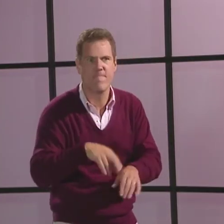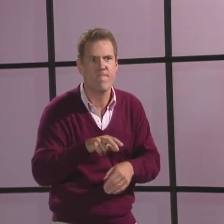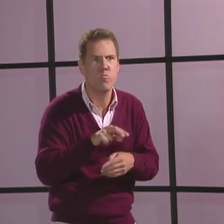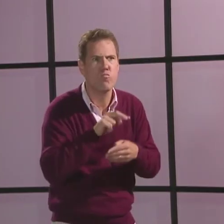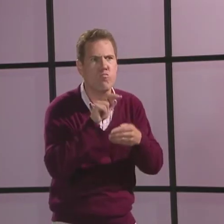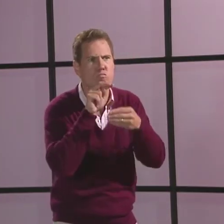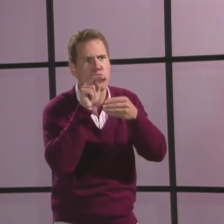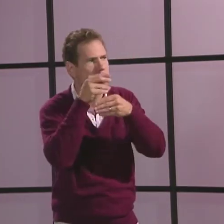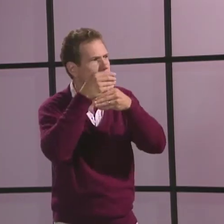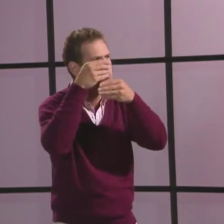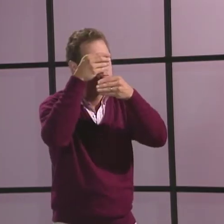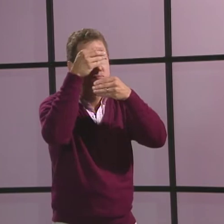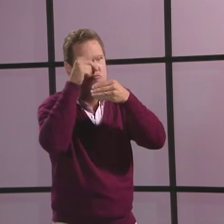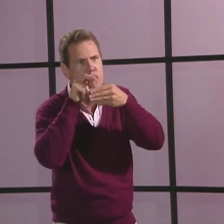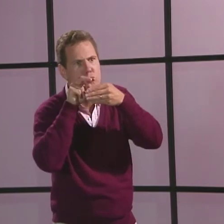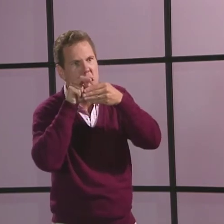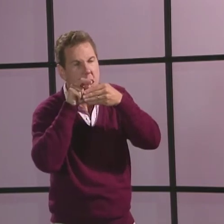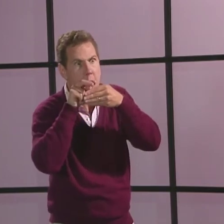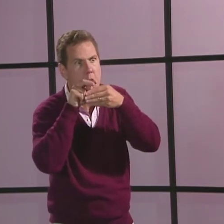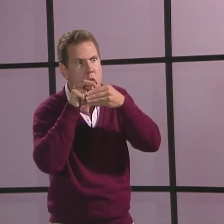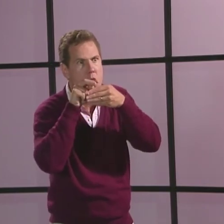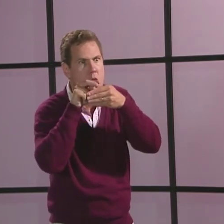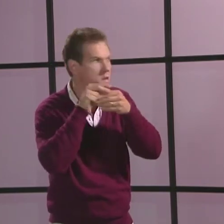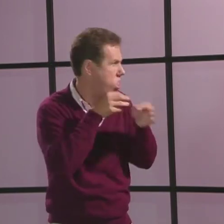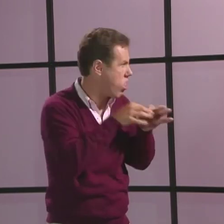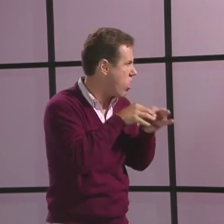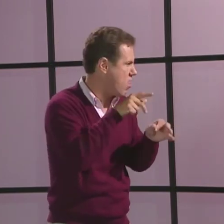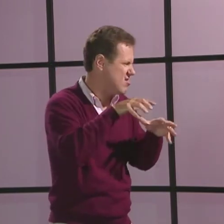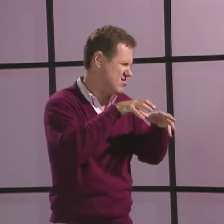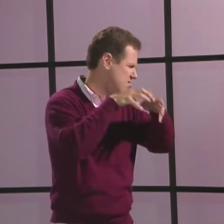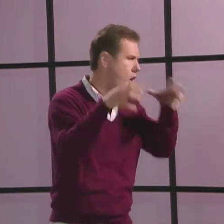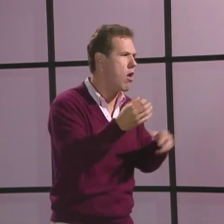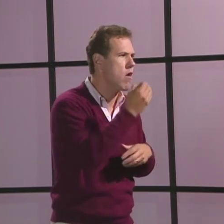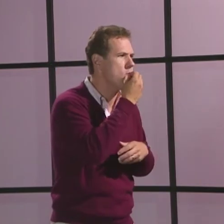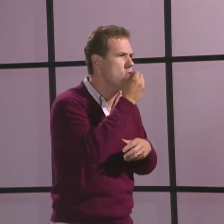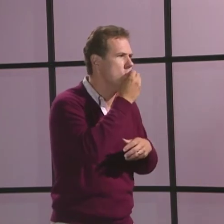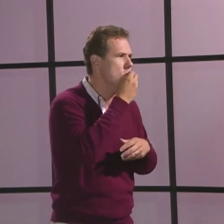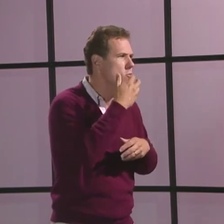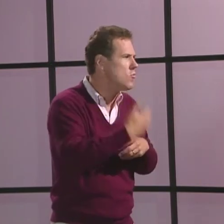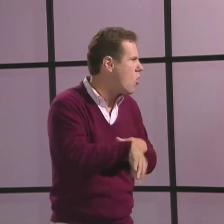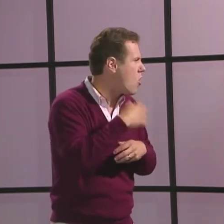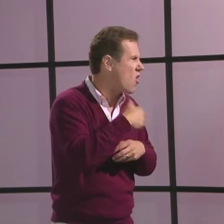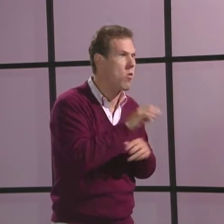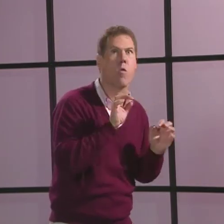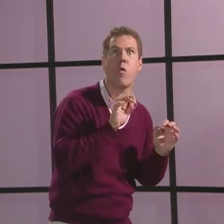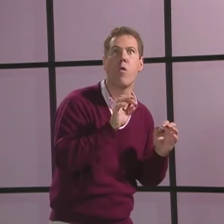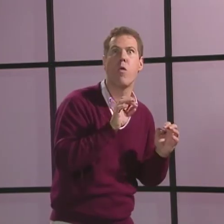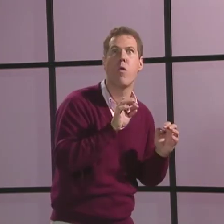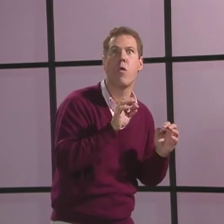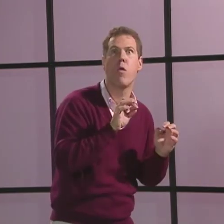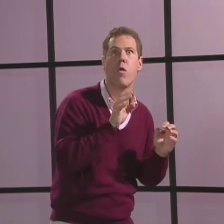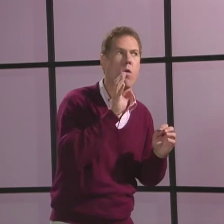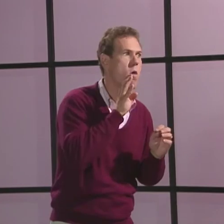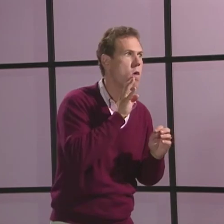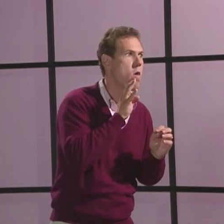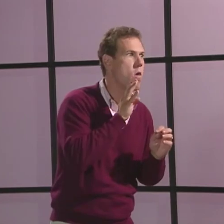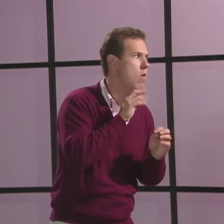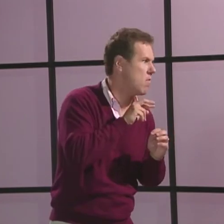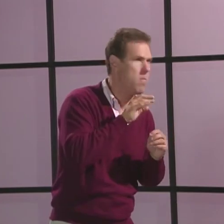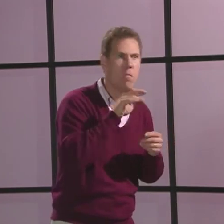They approached the window, and the donkey looked in and saw that there was a great deal of food on the table. It looked